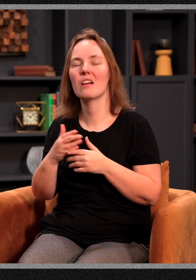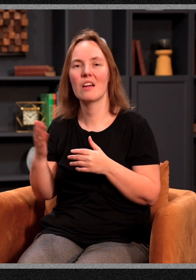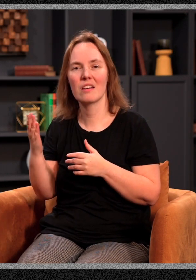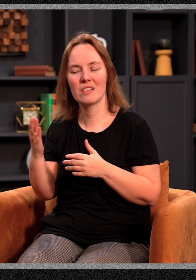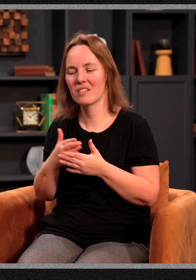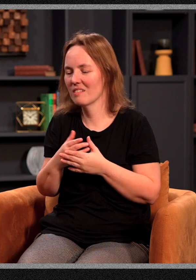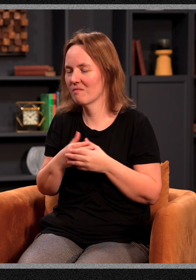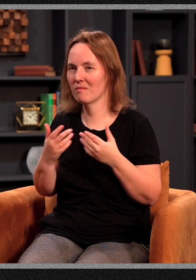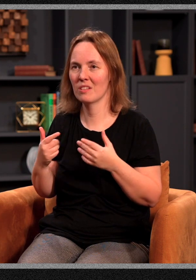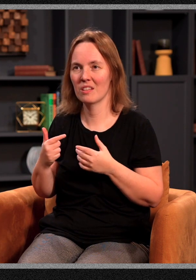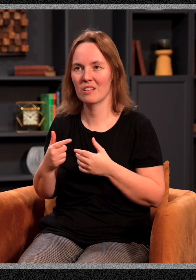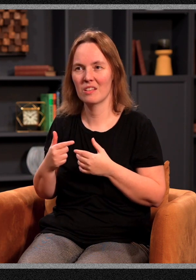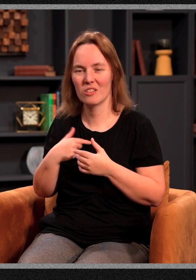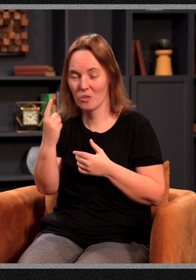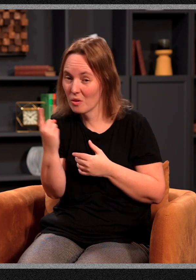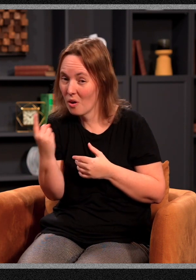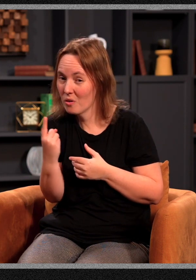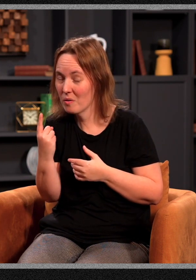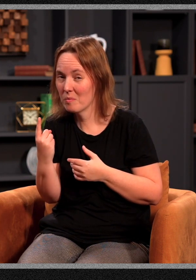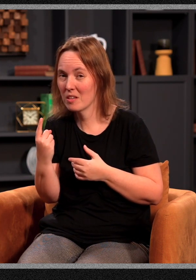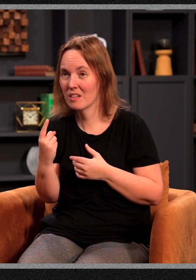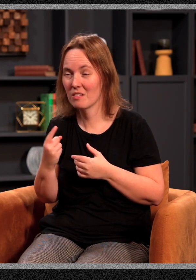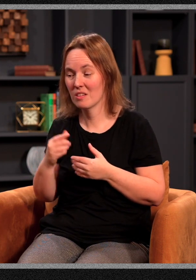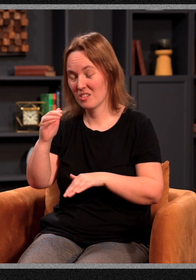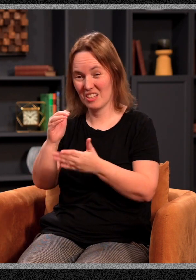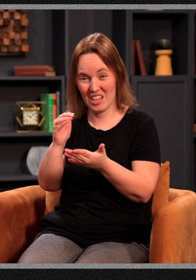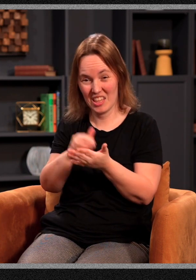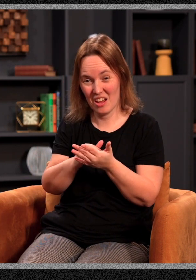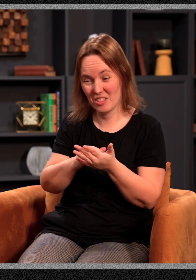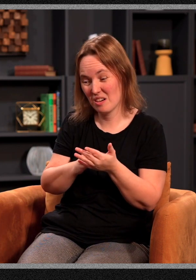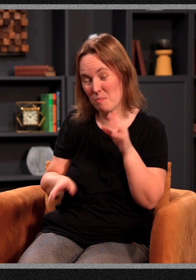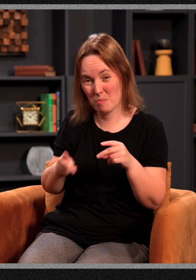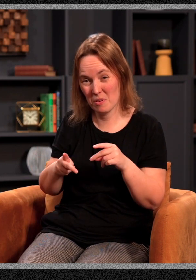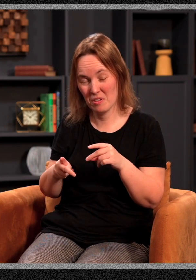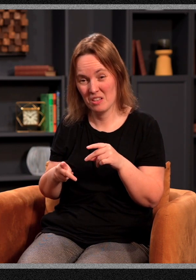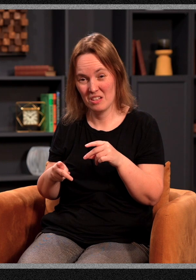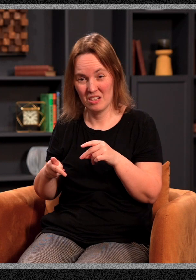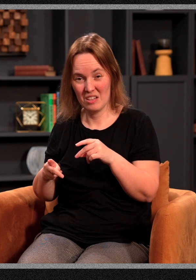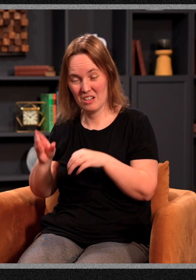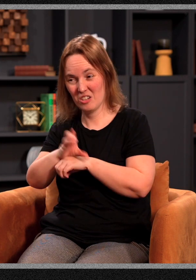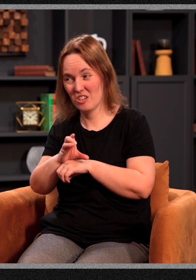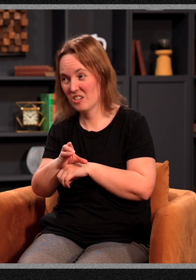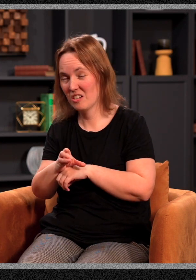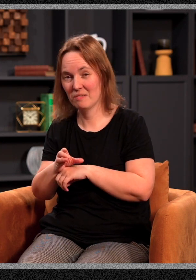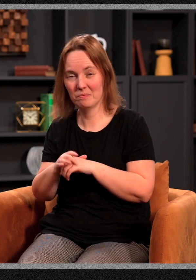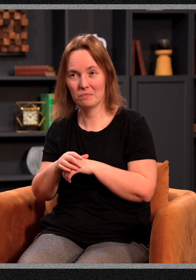in volume. Why? Because there's just one of me. But when there's a thousand people just in Glad Tidings Church or 1,200 at Hillside or another thousand among whatever,